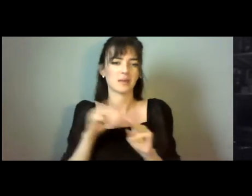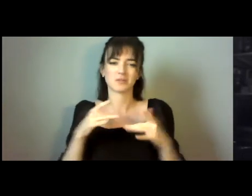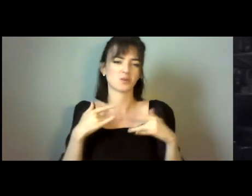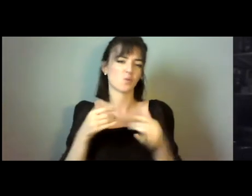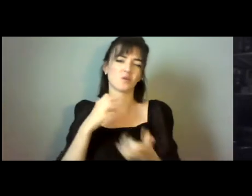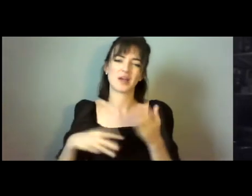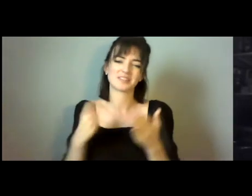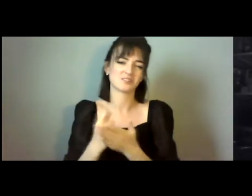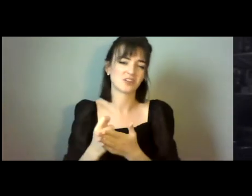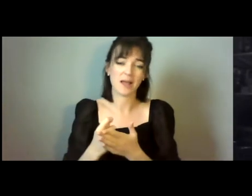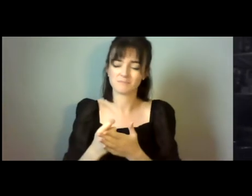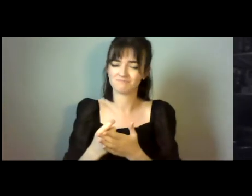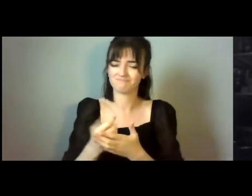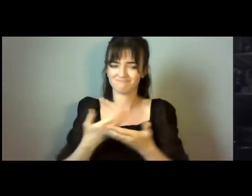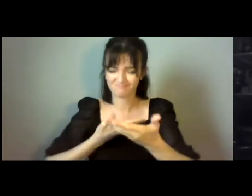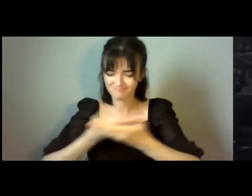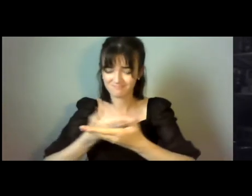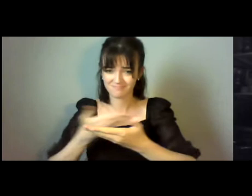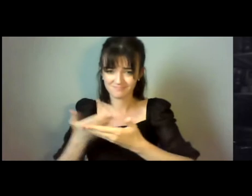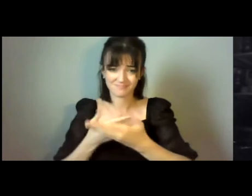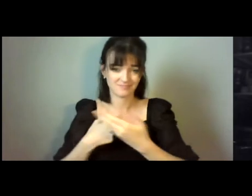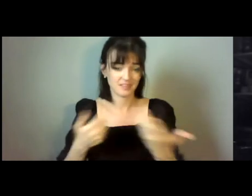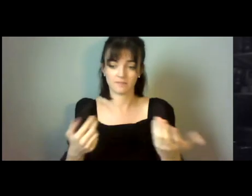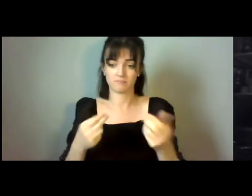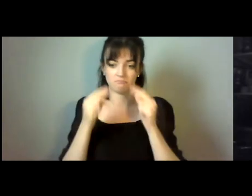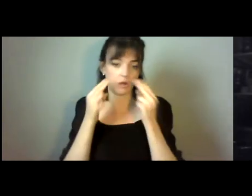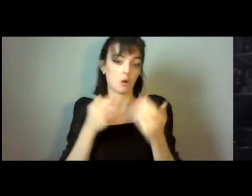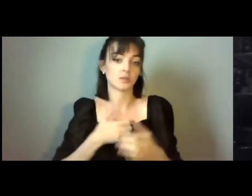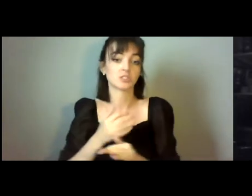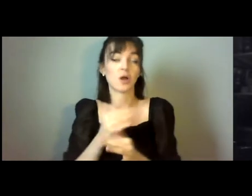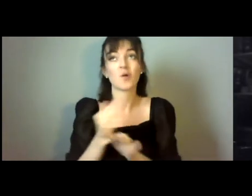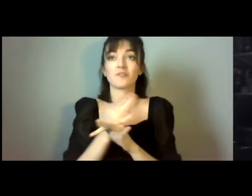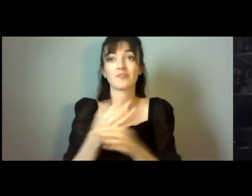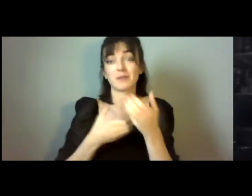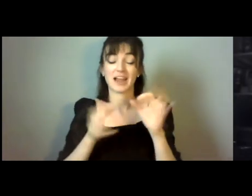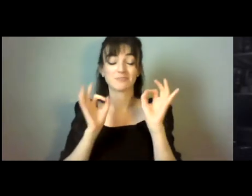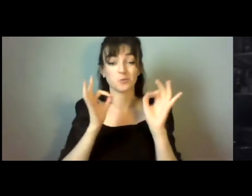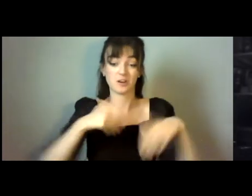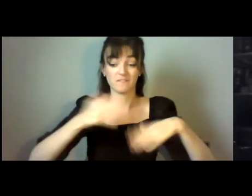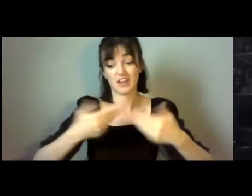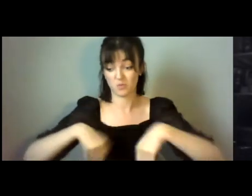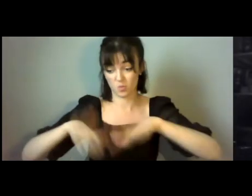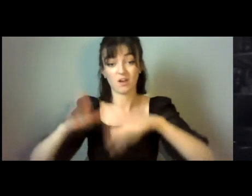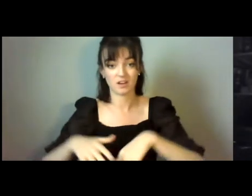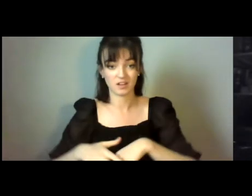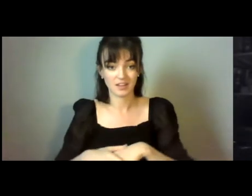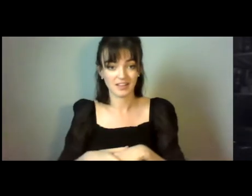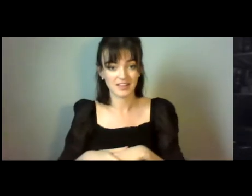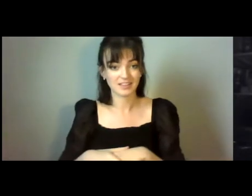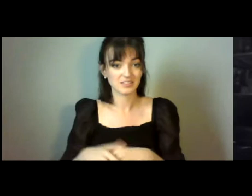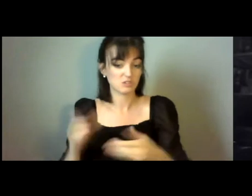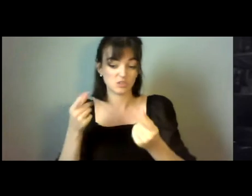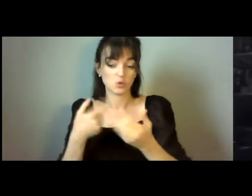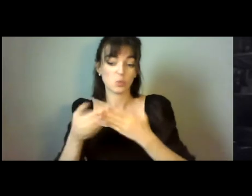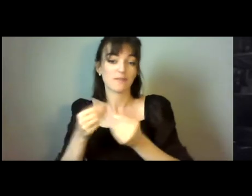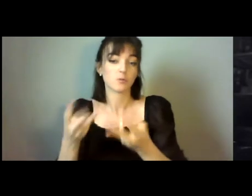on the basis of, you know, the usual platitudes. Family carers are wonderful. Now get over there in the corner and do whatever we want you to do or need